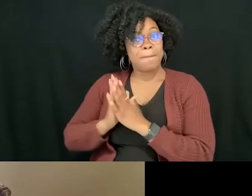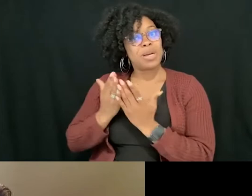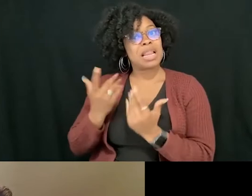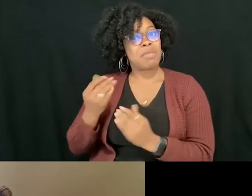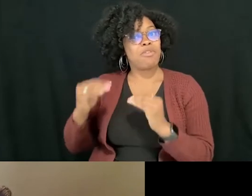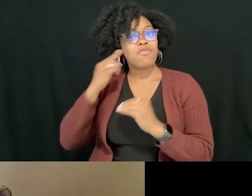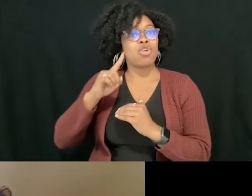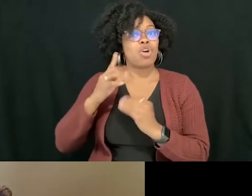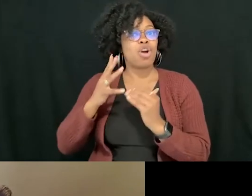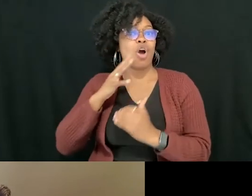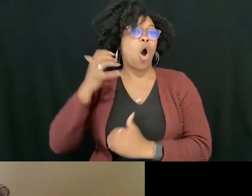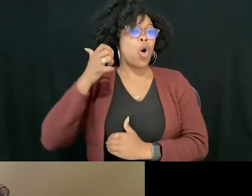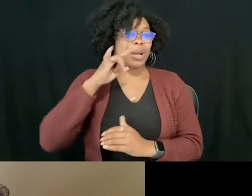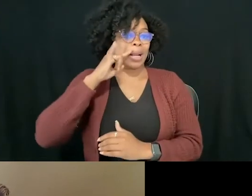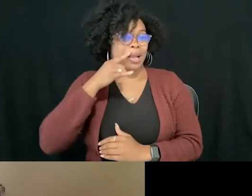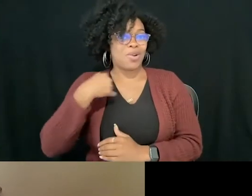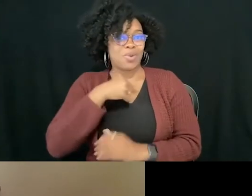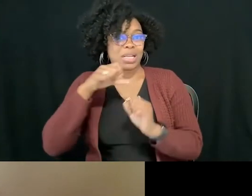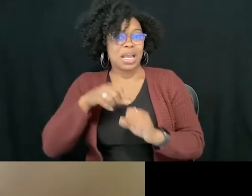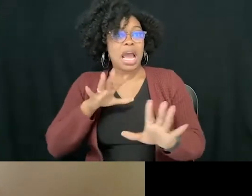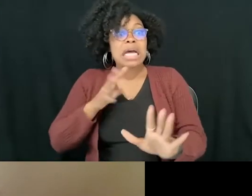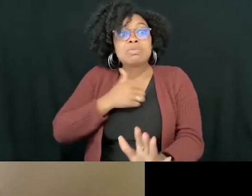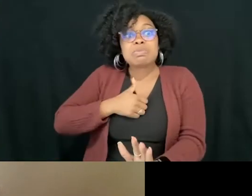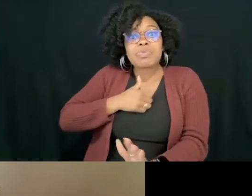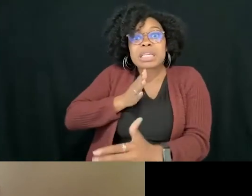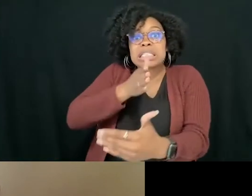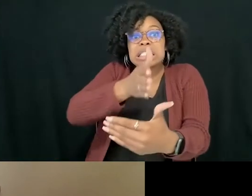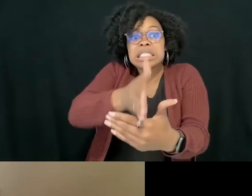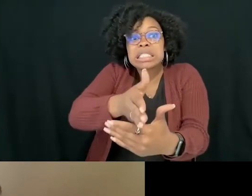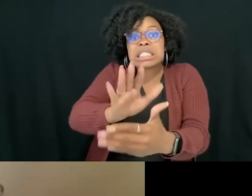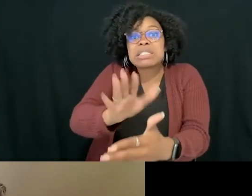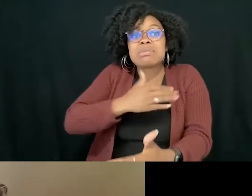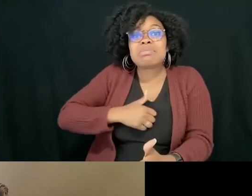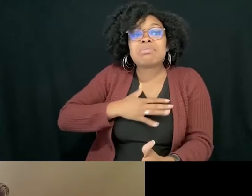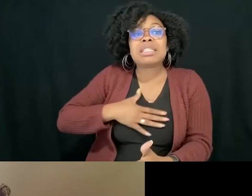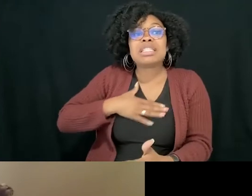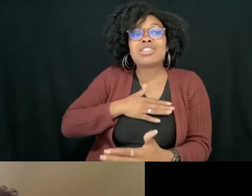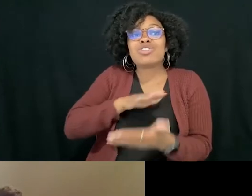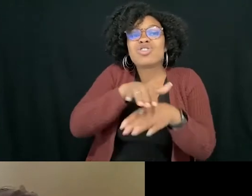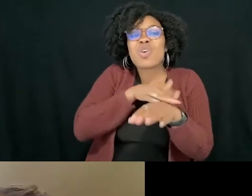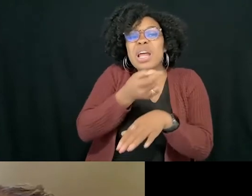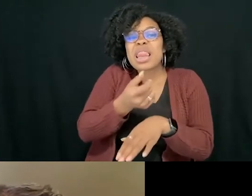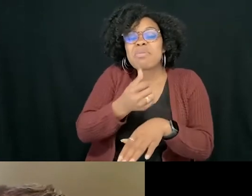want to say just slow down a little bit with your pace. Thank you. Thank you. Thank you very much, Brian.